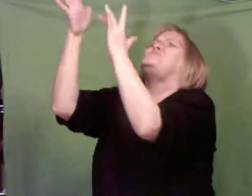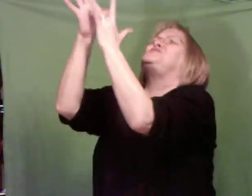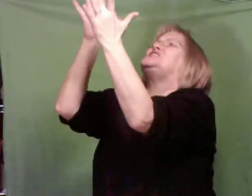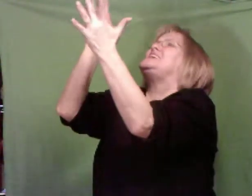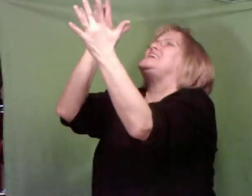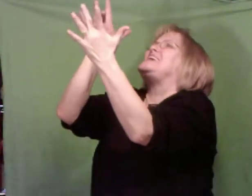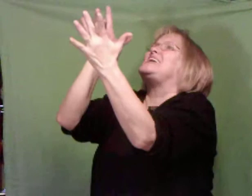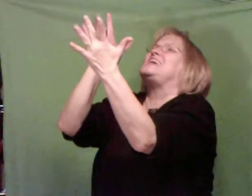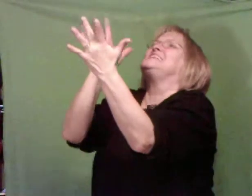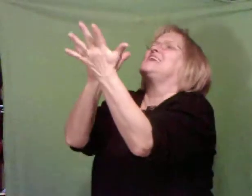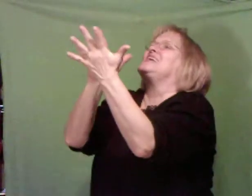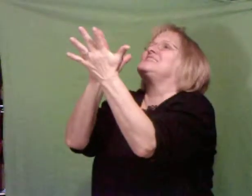Jesus.